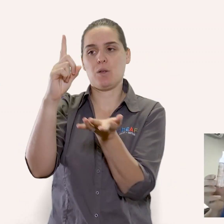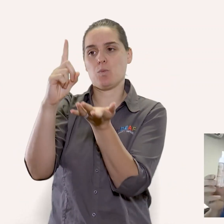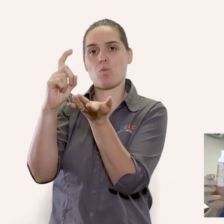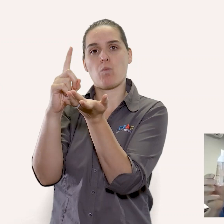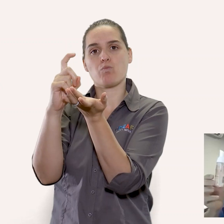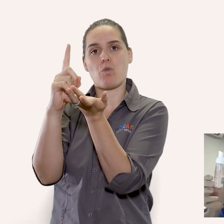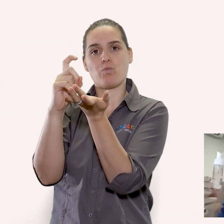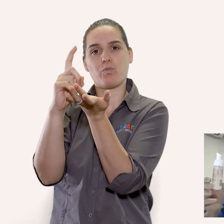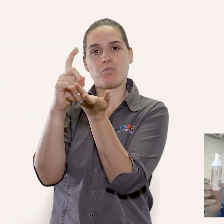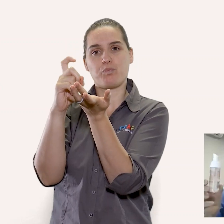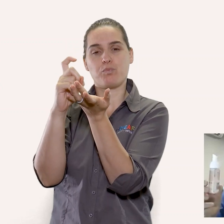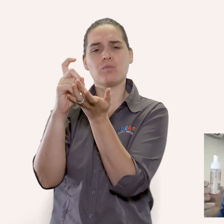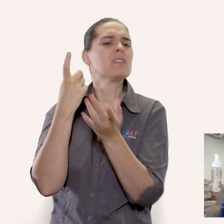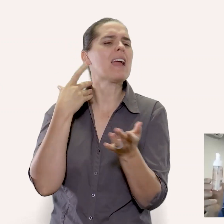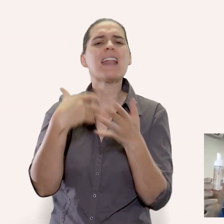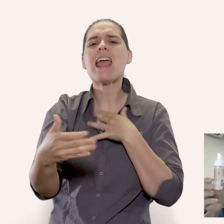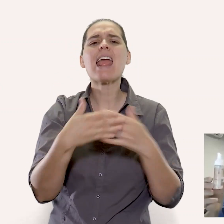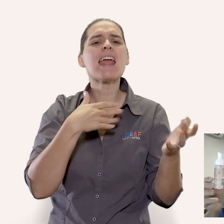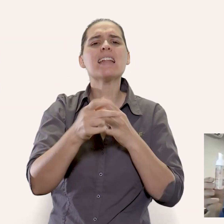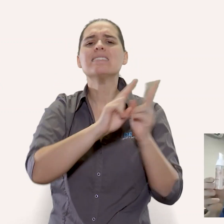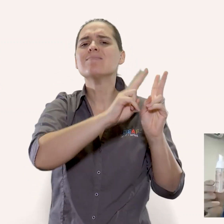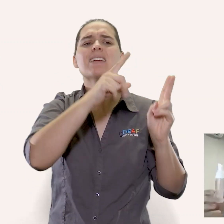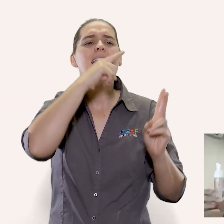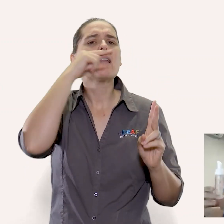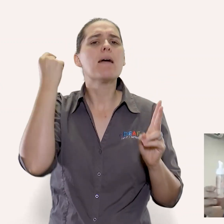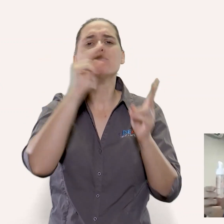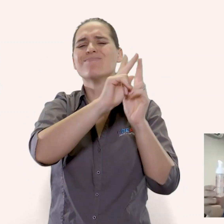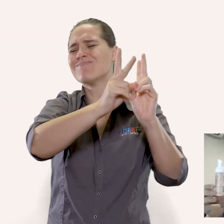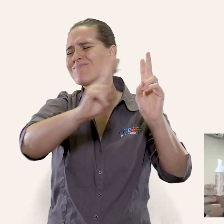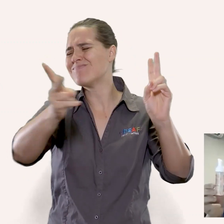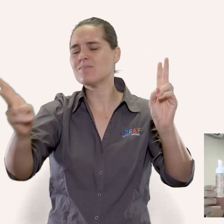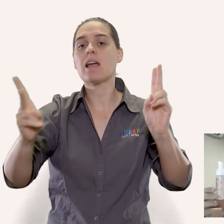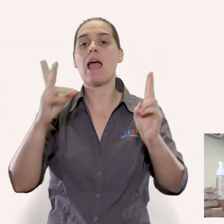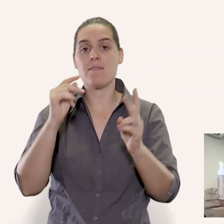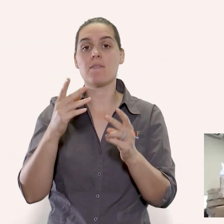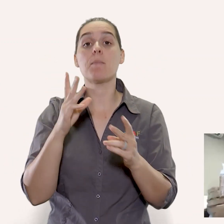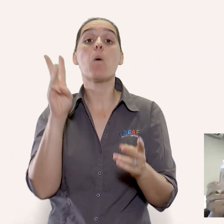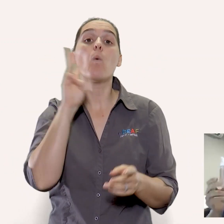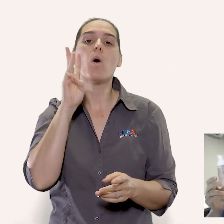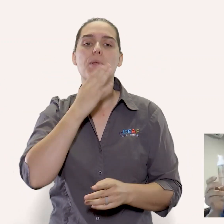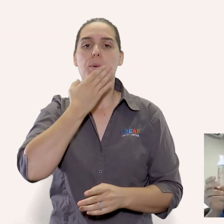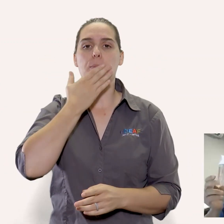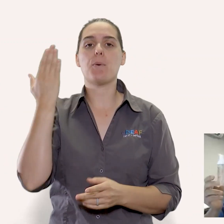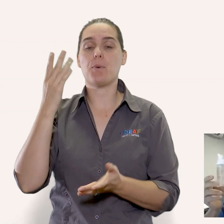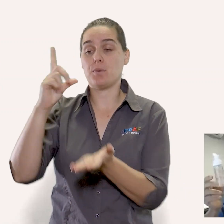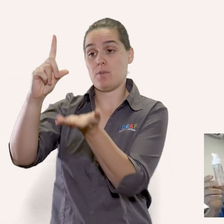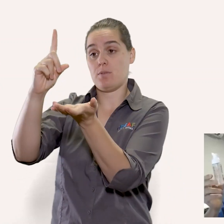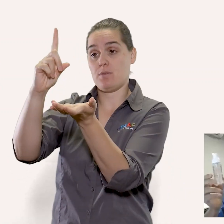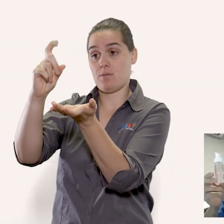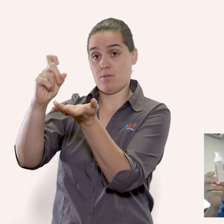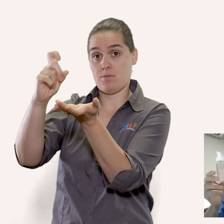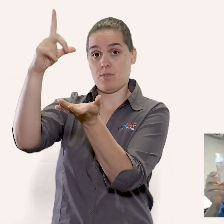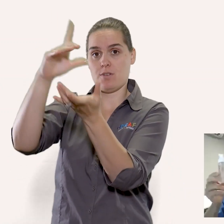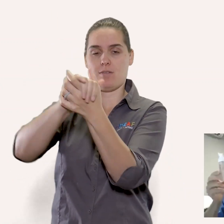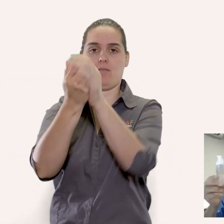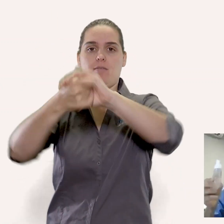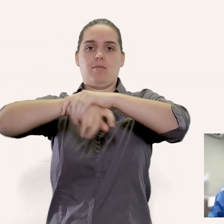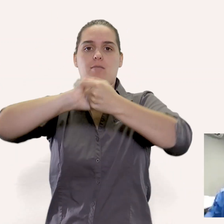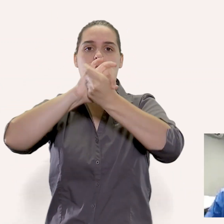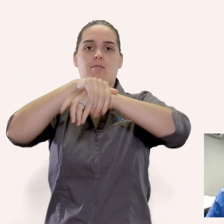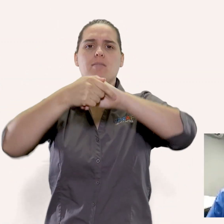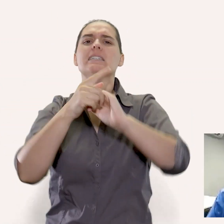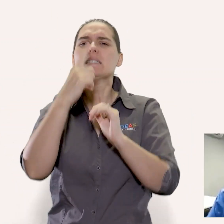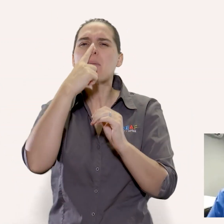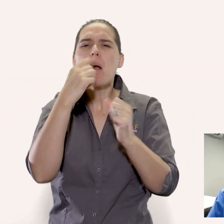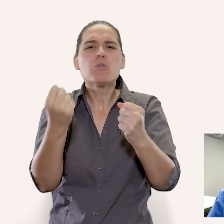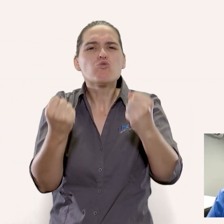cleaner you can use whatever brand you like or what is accessible but this is something quite handy to have